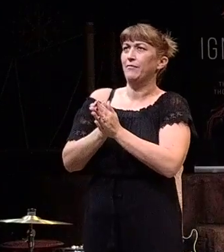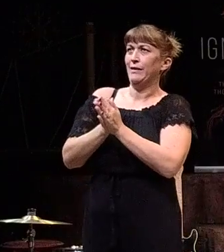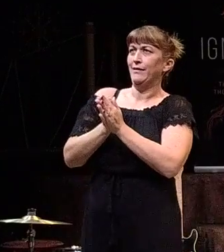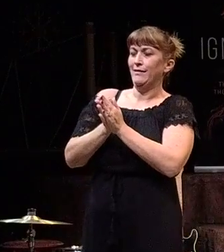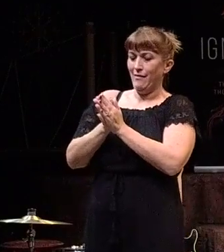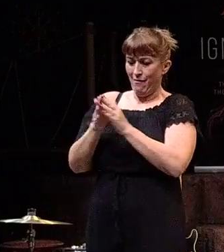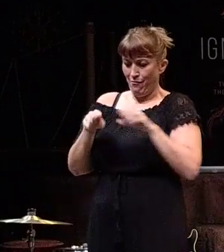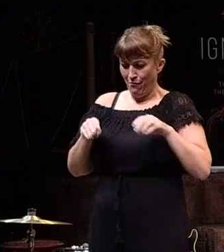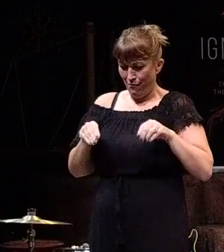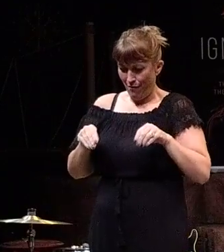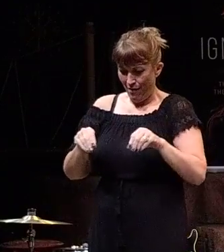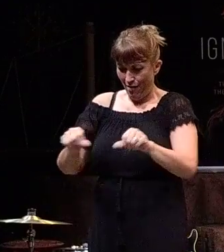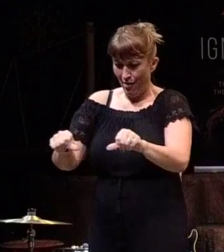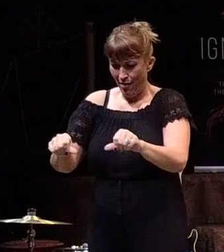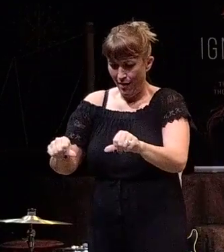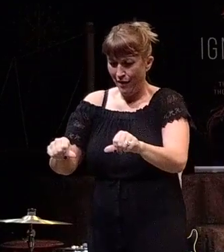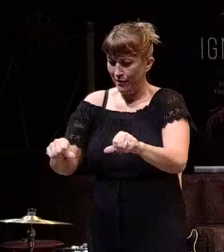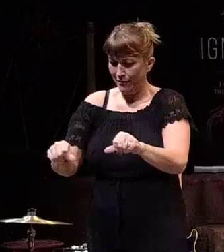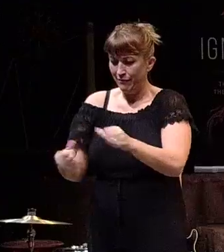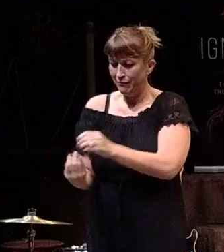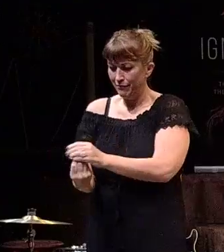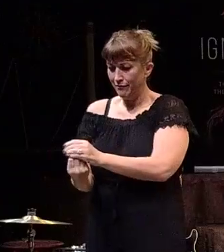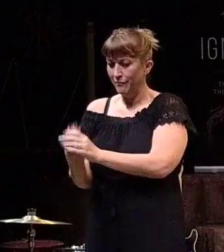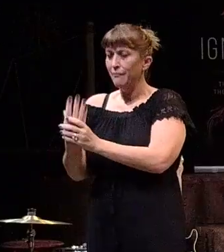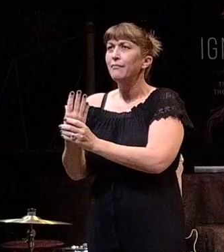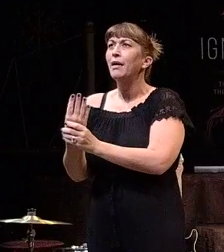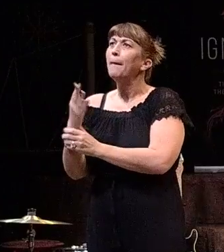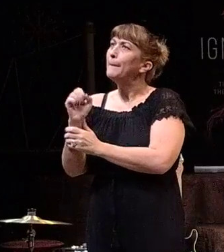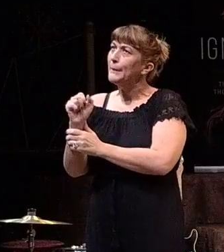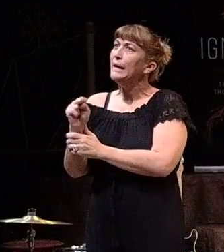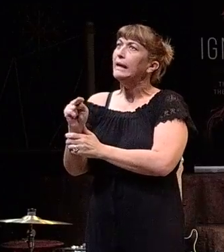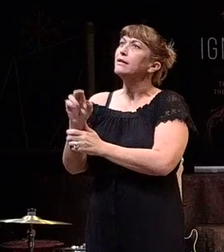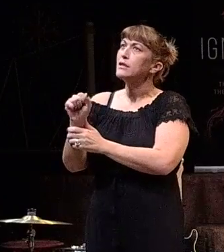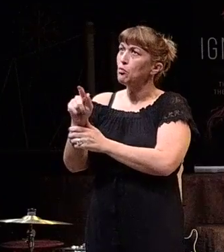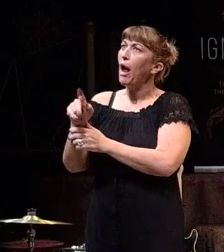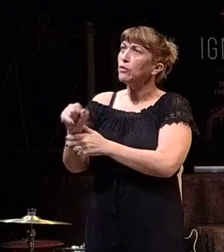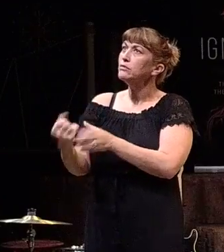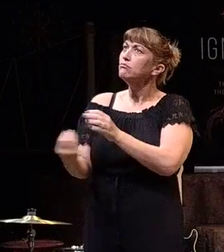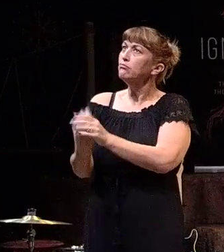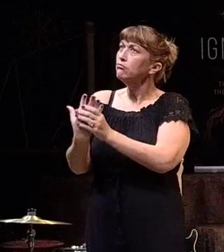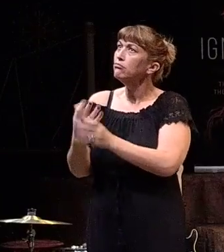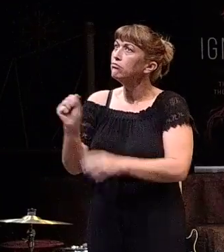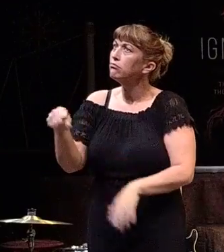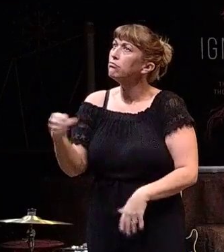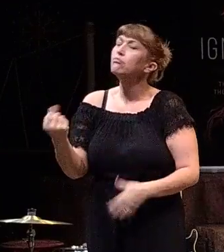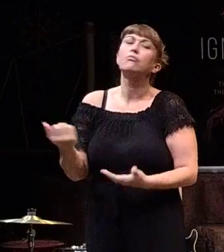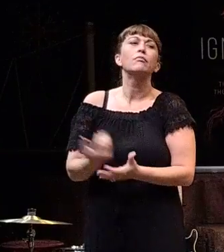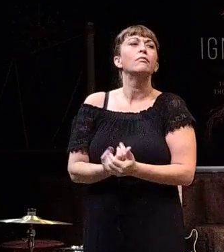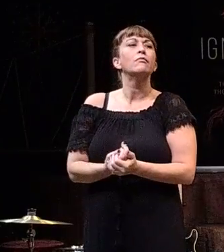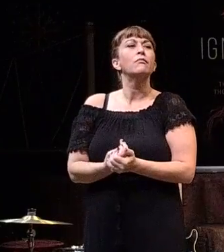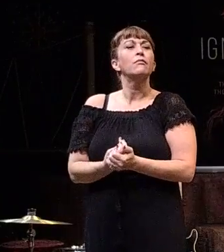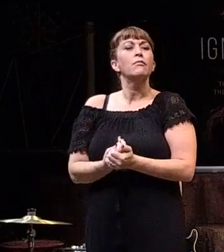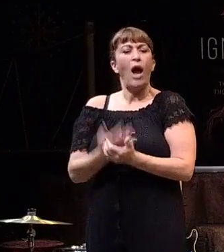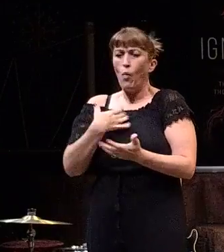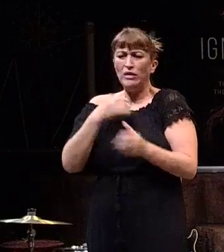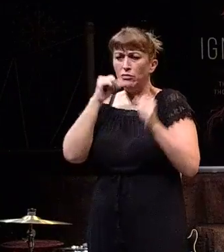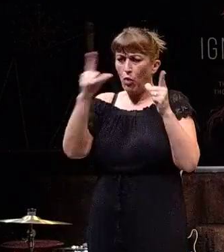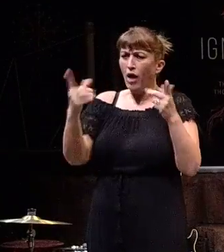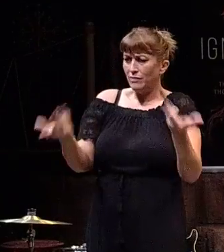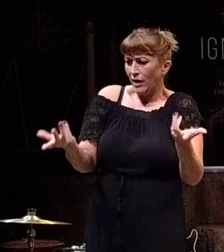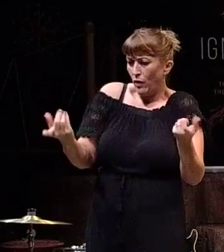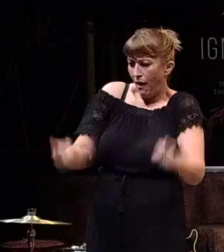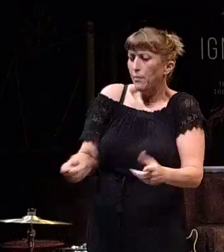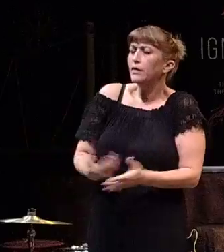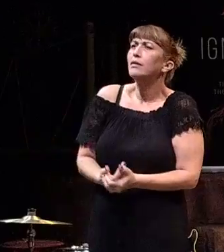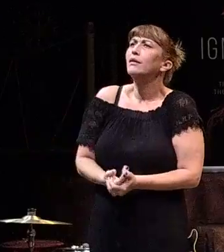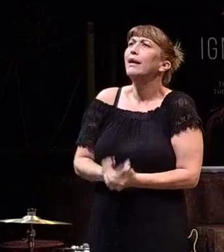But when I planted these seeds, bean sprouts came up. I wasn't surprised. That's just, that's what happens. I planted, you know, bean sprouts and bean sprouts came up.